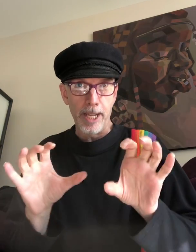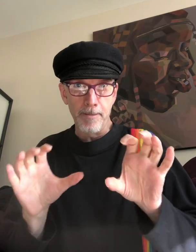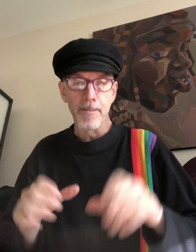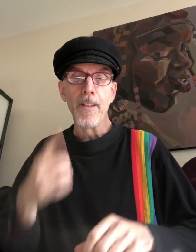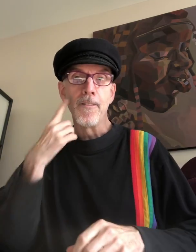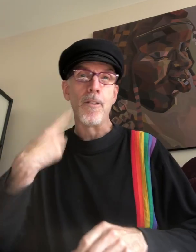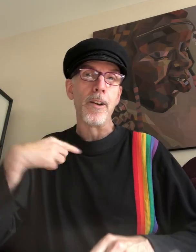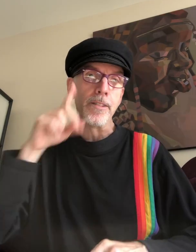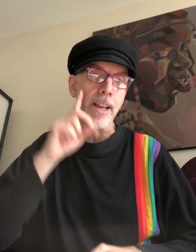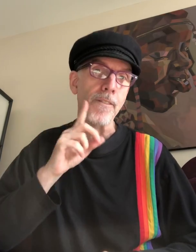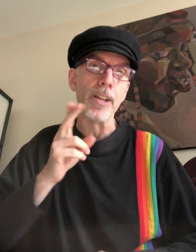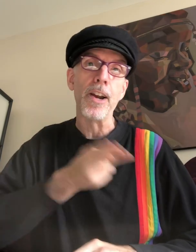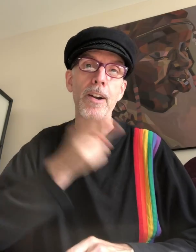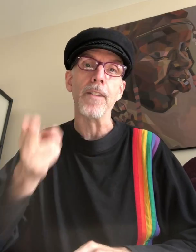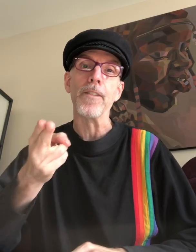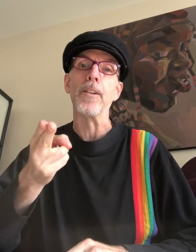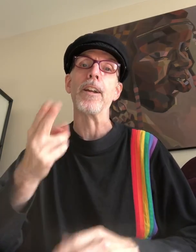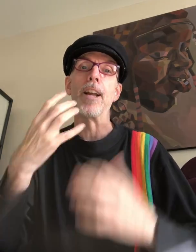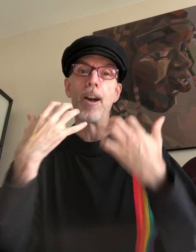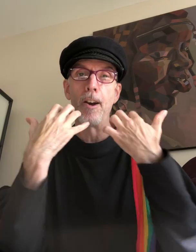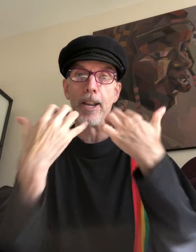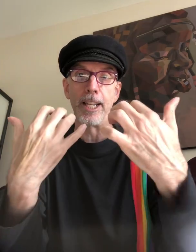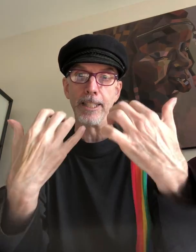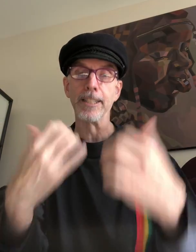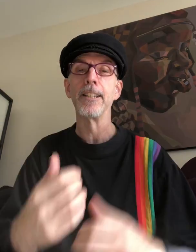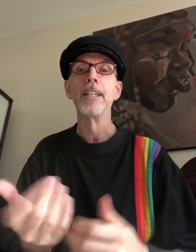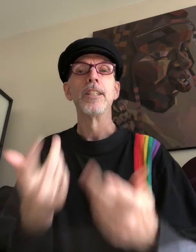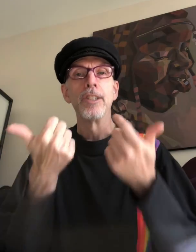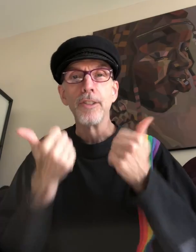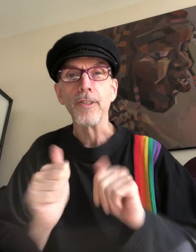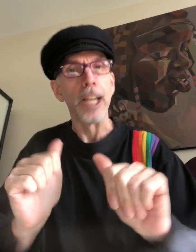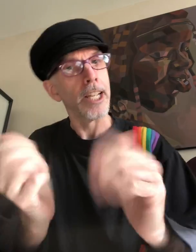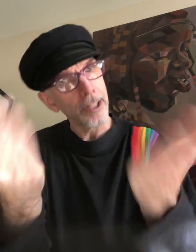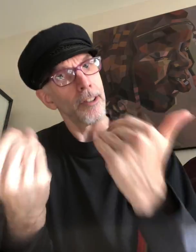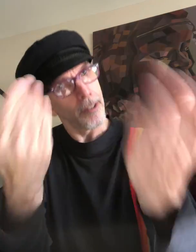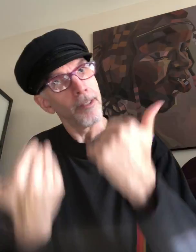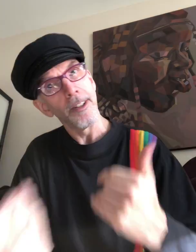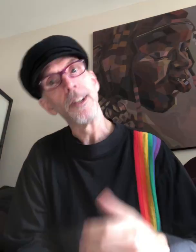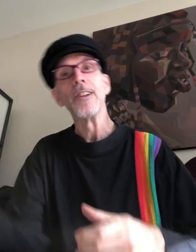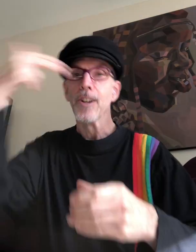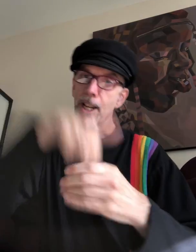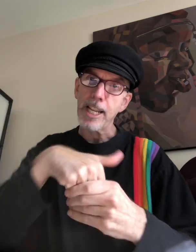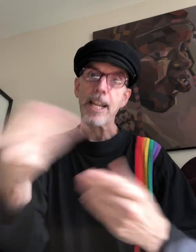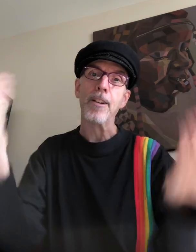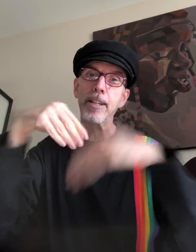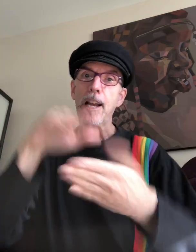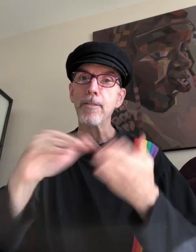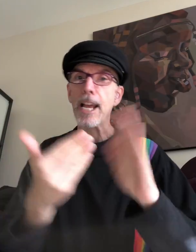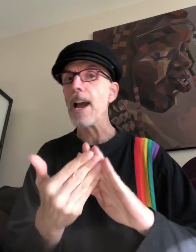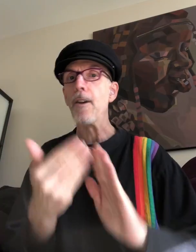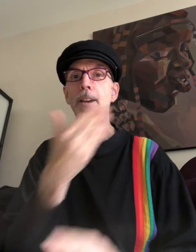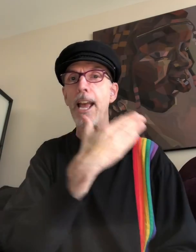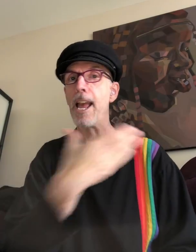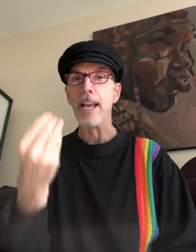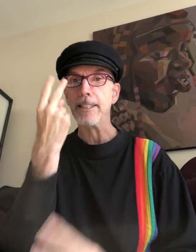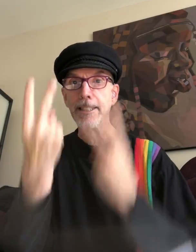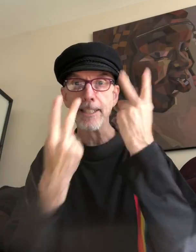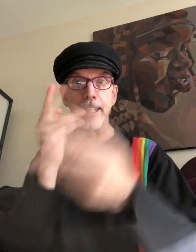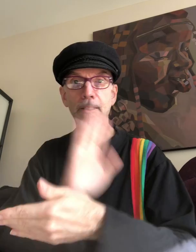for a deaf and hard-affair audience. Trying to get you to get down in downtown and see the